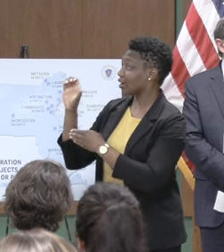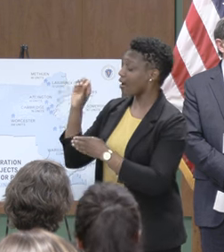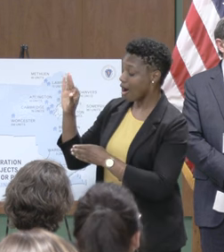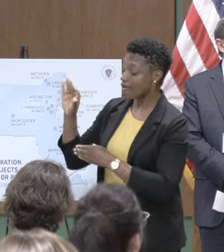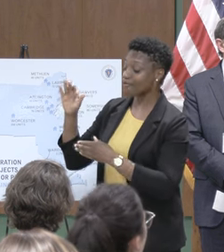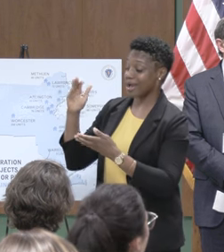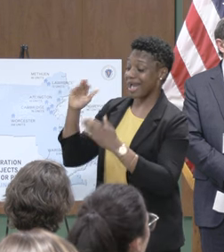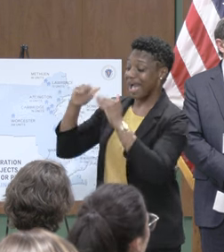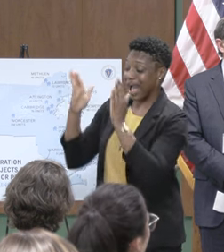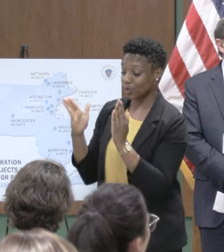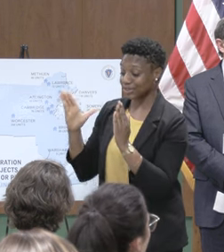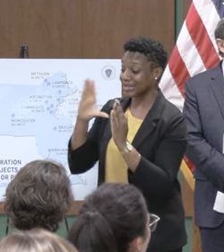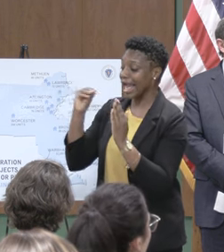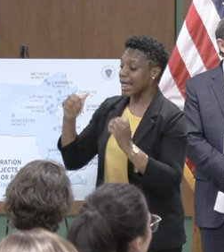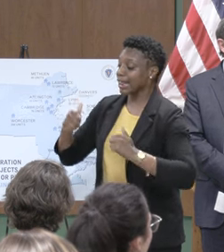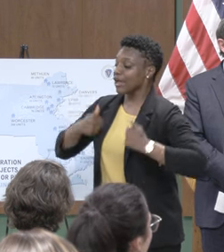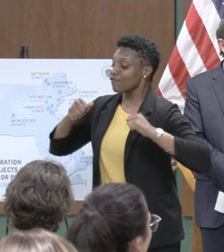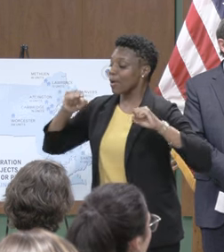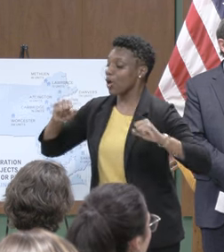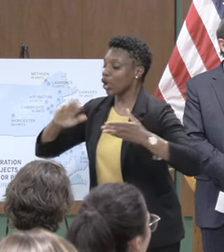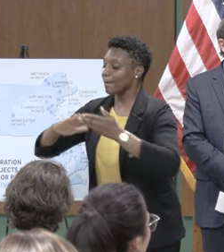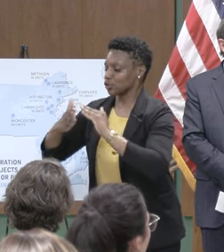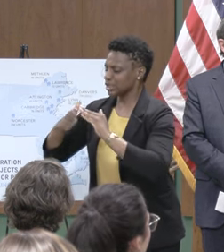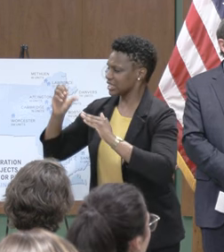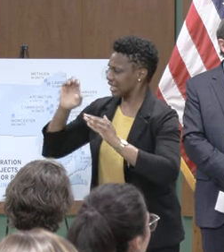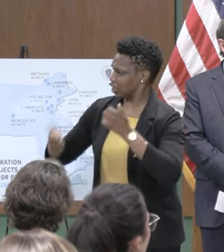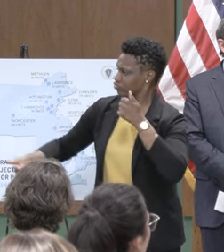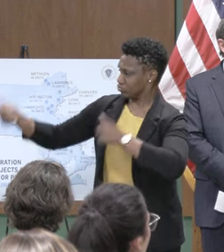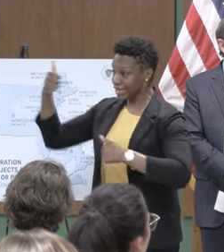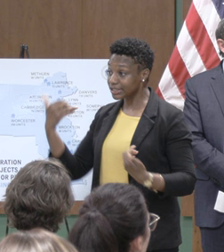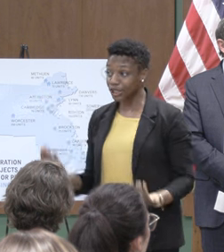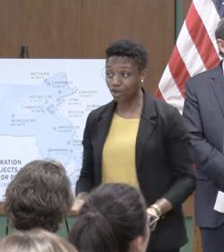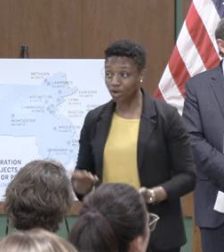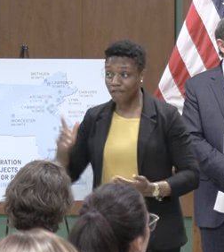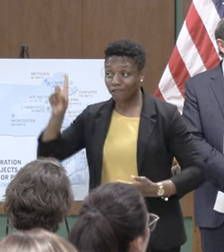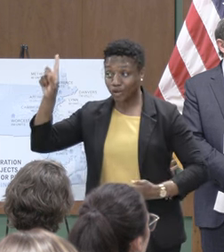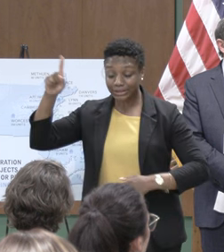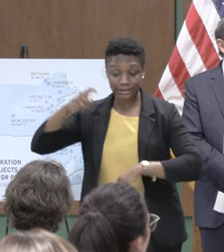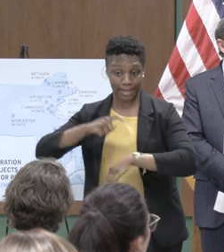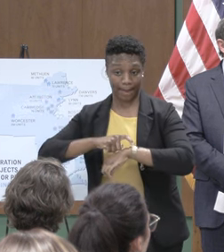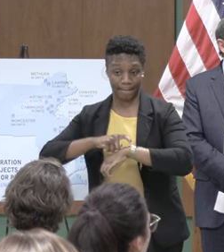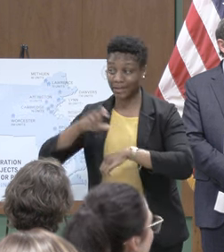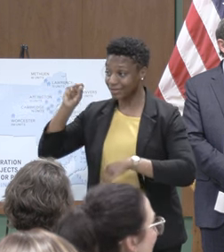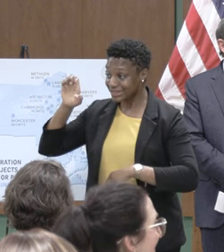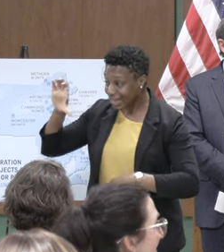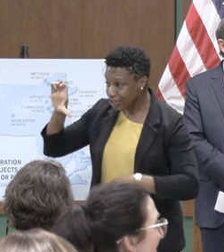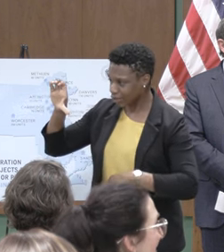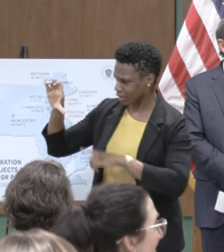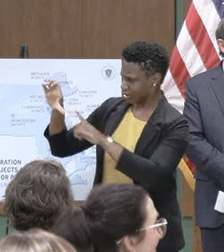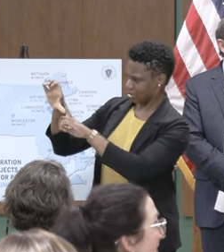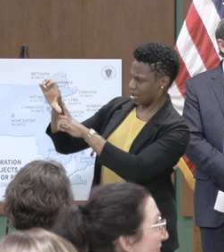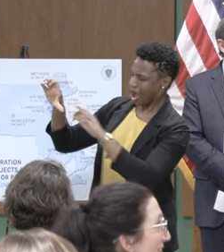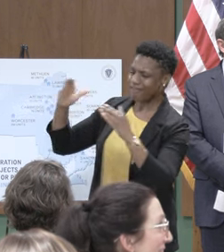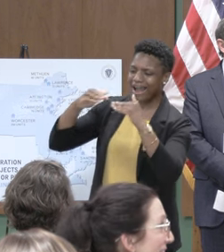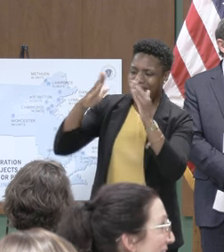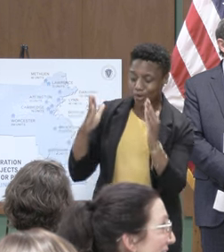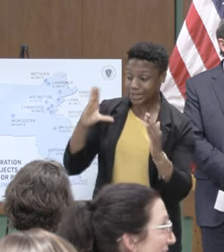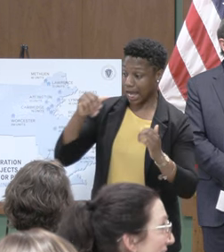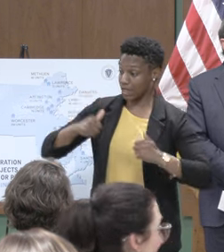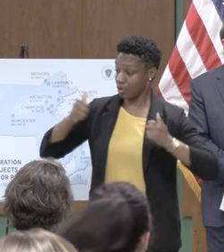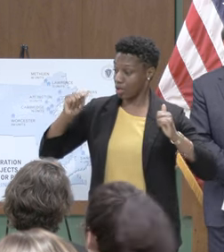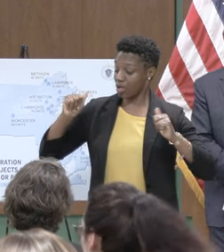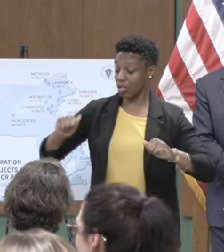and Livable Communities at Augustus this is the first time we've had a Secretary of Housing and Livable